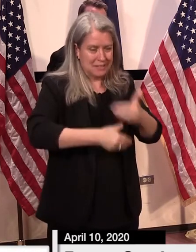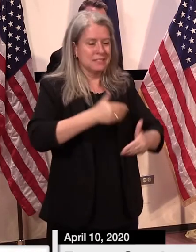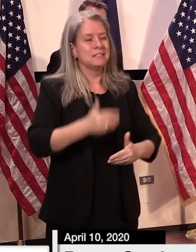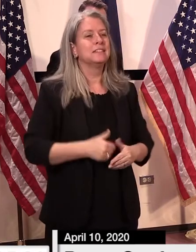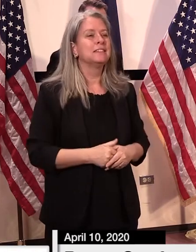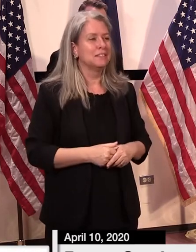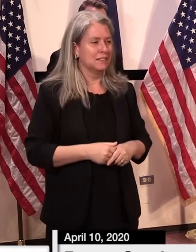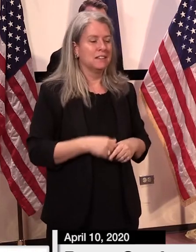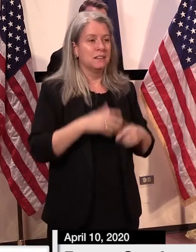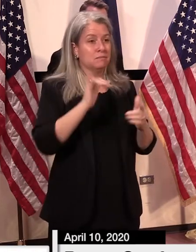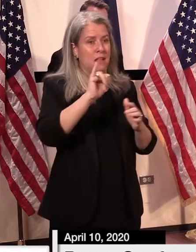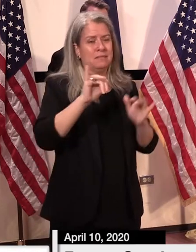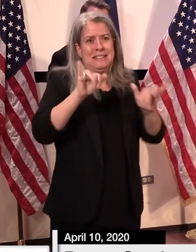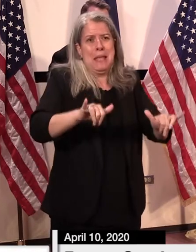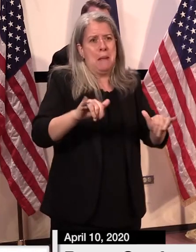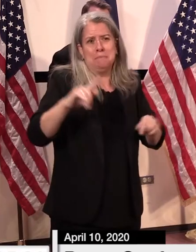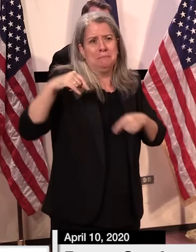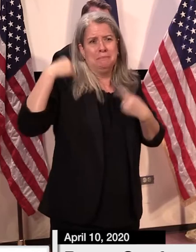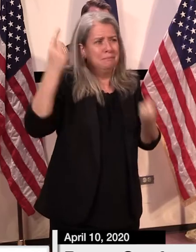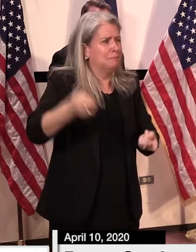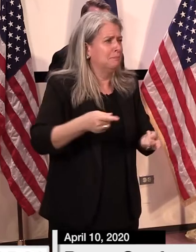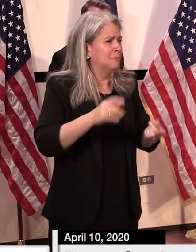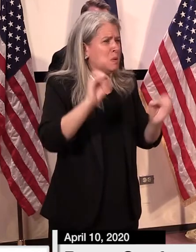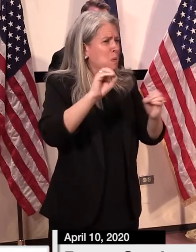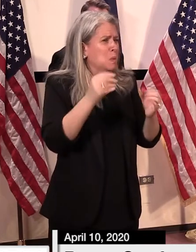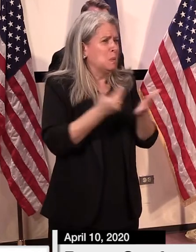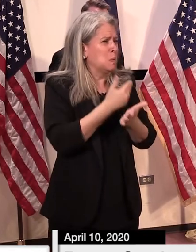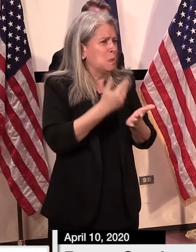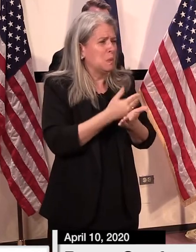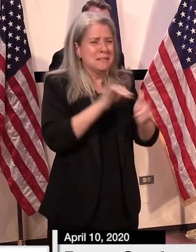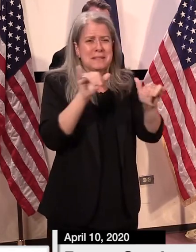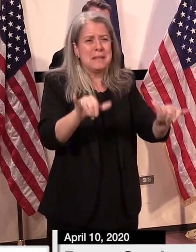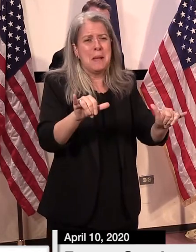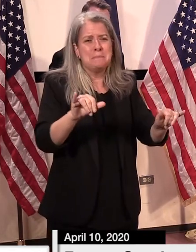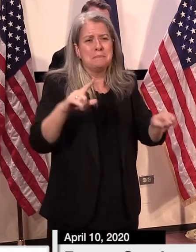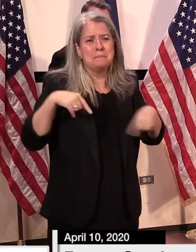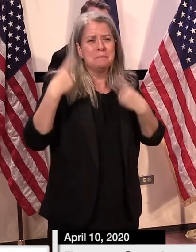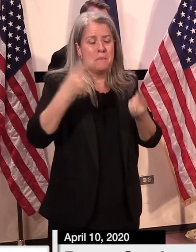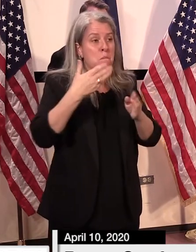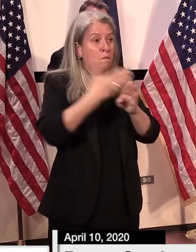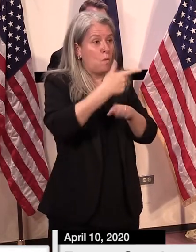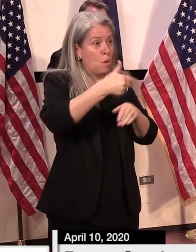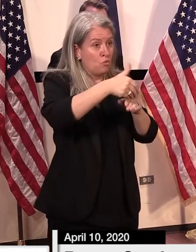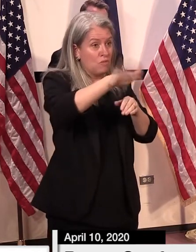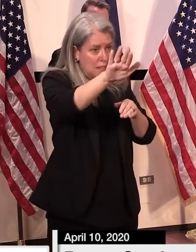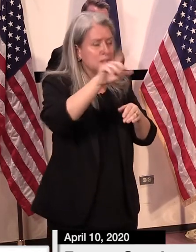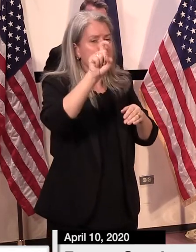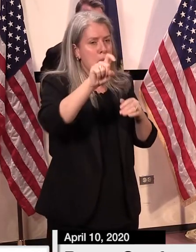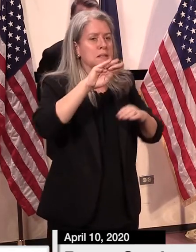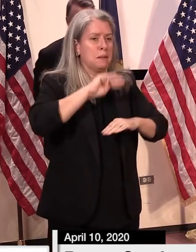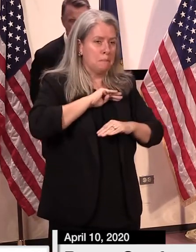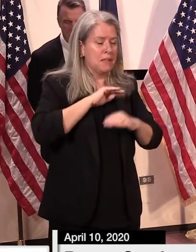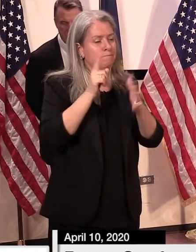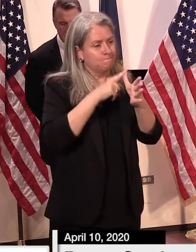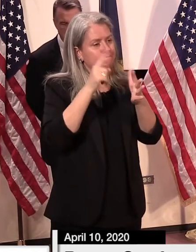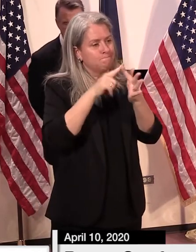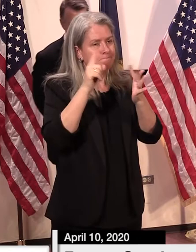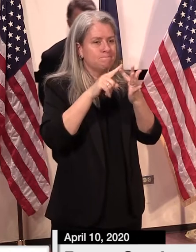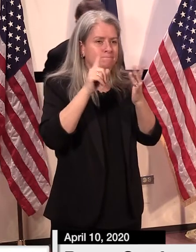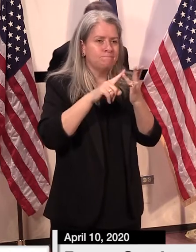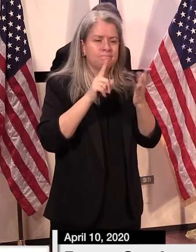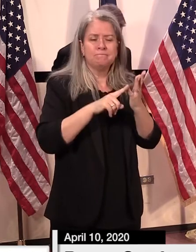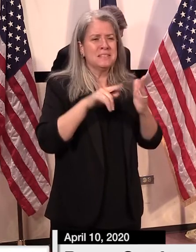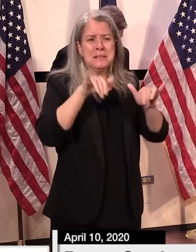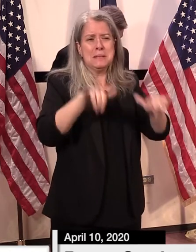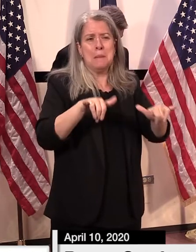um age old in terms of what you go through for releasing uh for getting released out